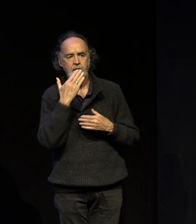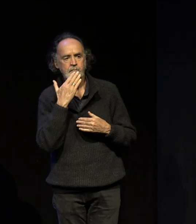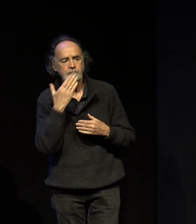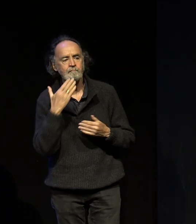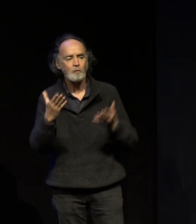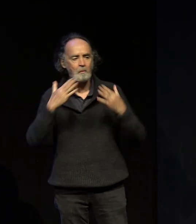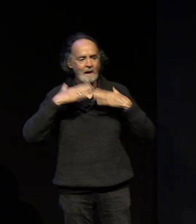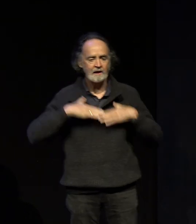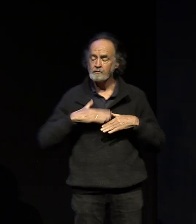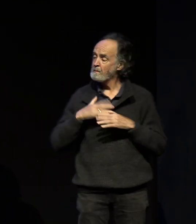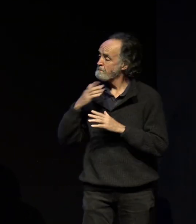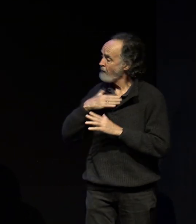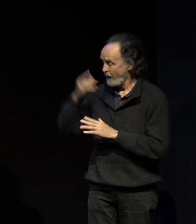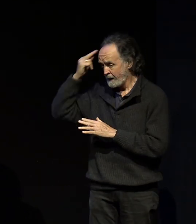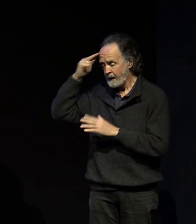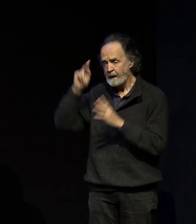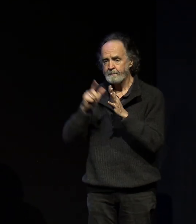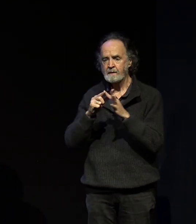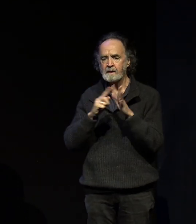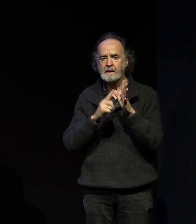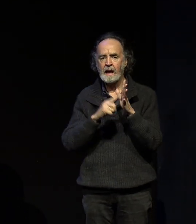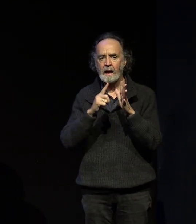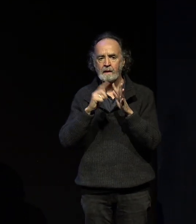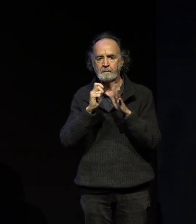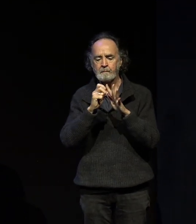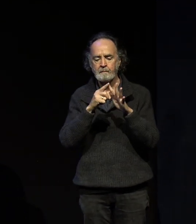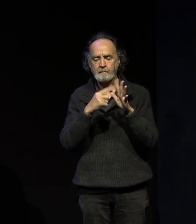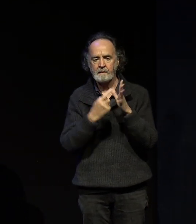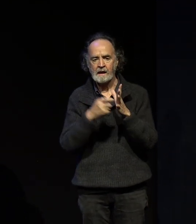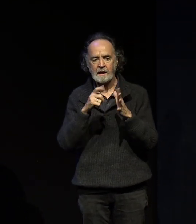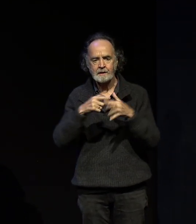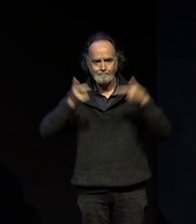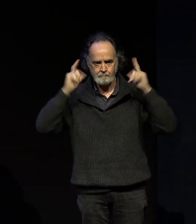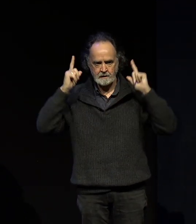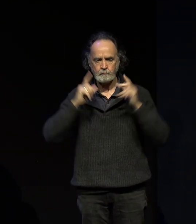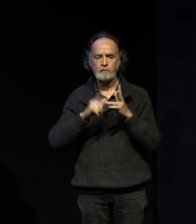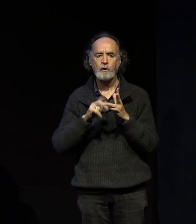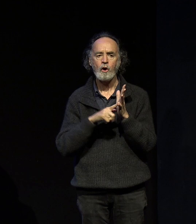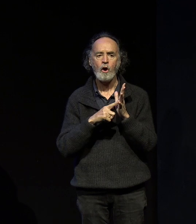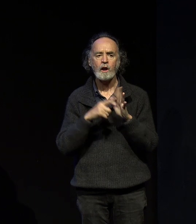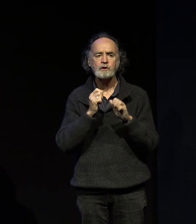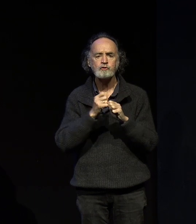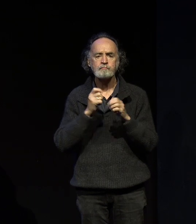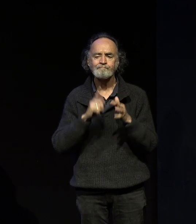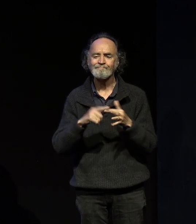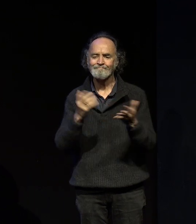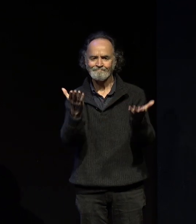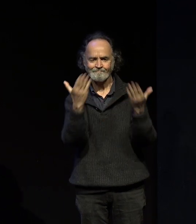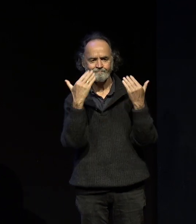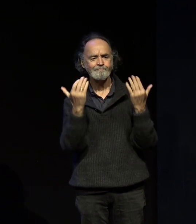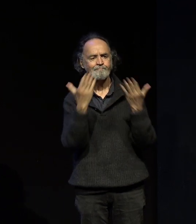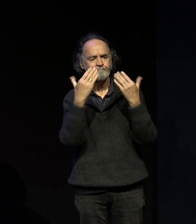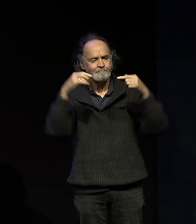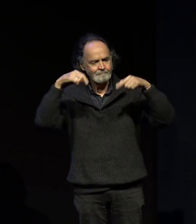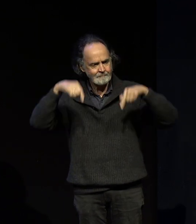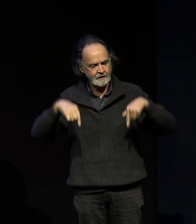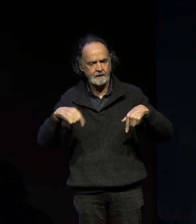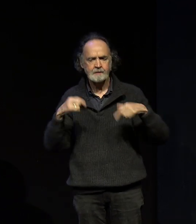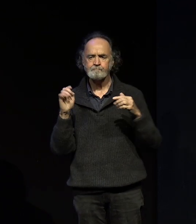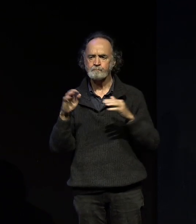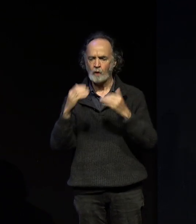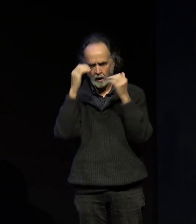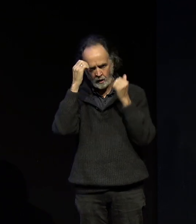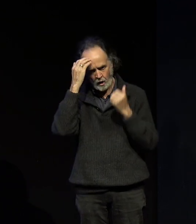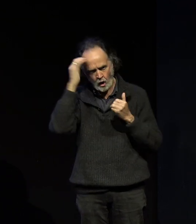My name's Dale Pearce and I'm Principal of the College. I'm delighted to welcome you here this evening. I want to start by acknowledging that we're meeting on Jarrah Country